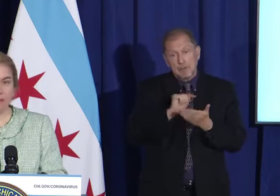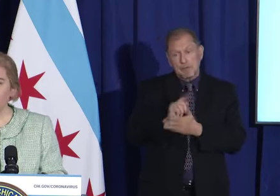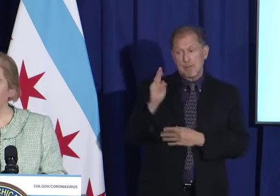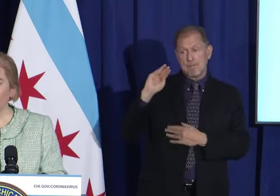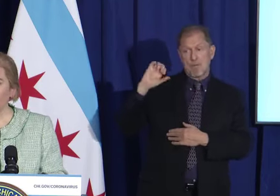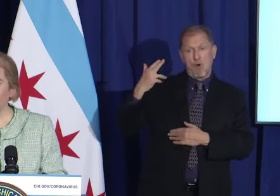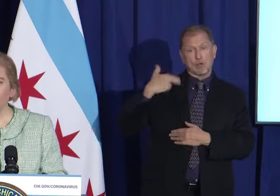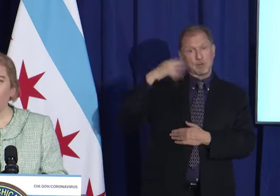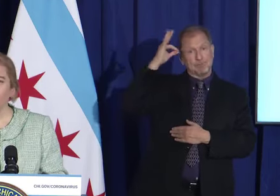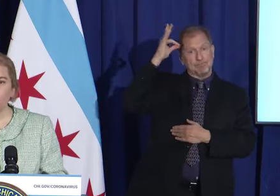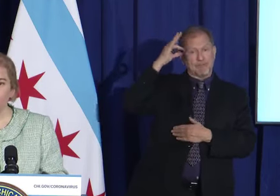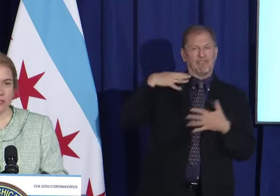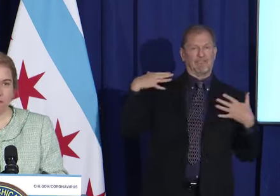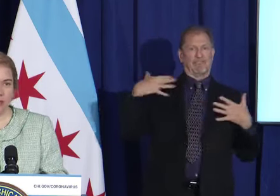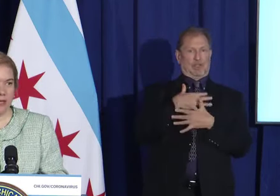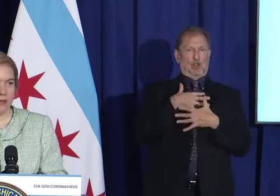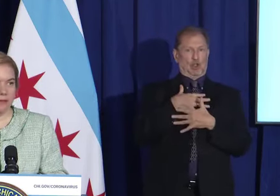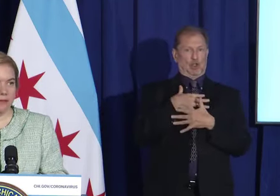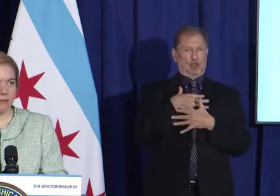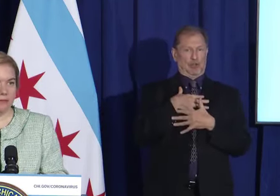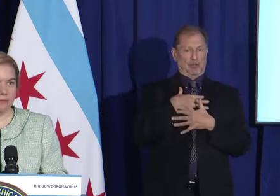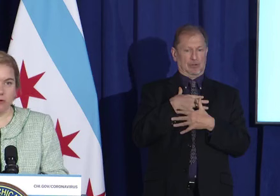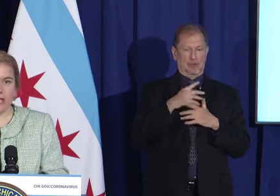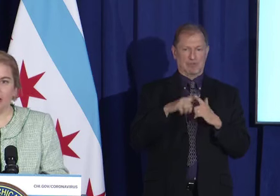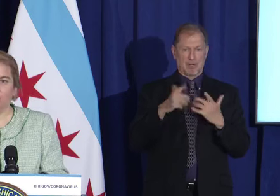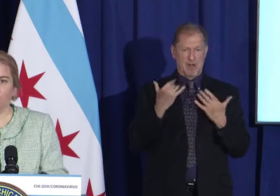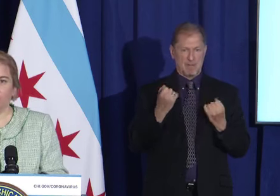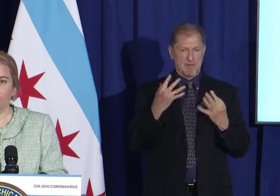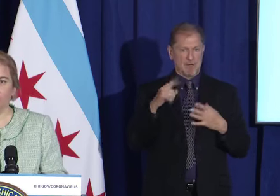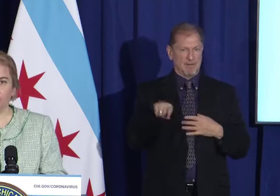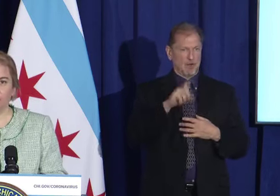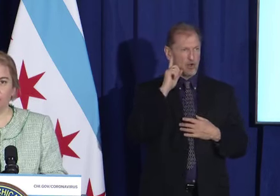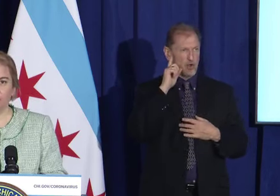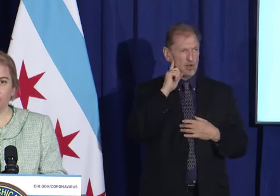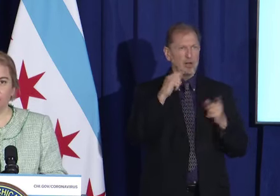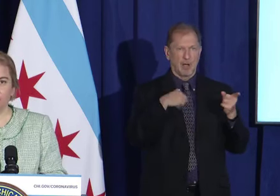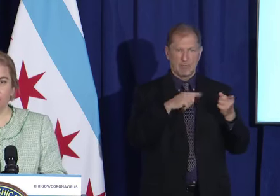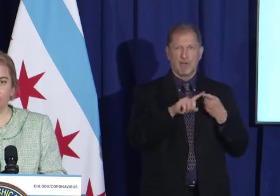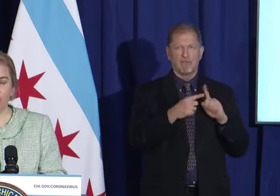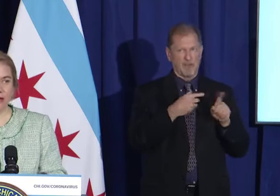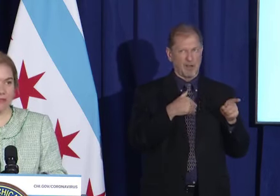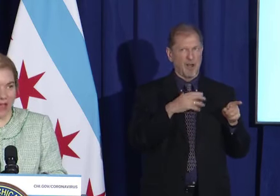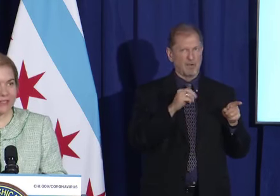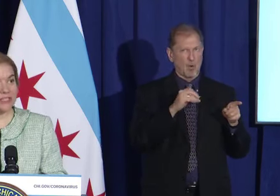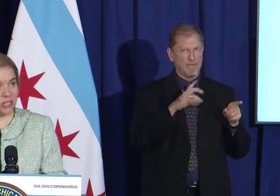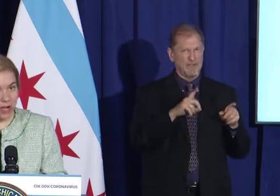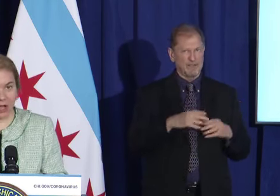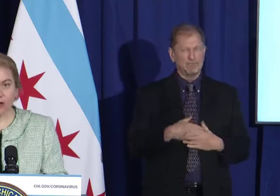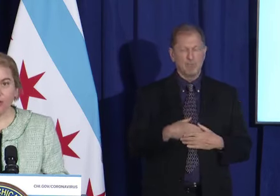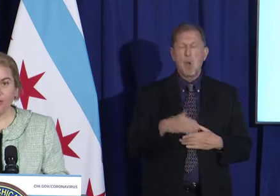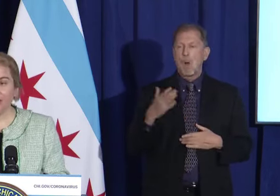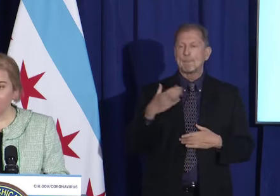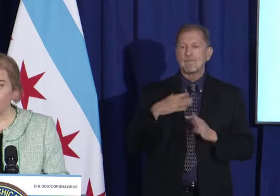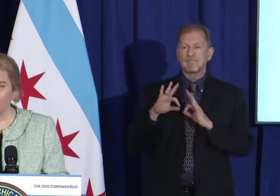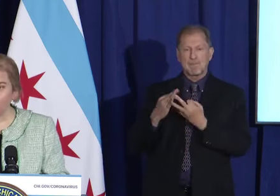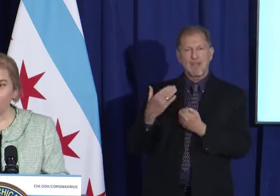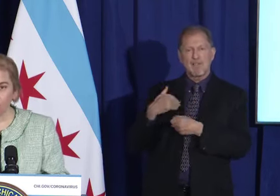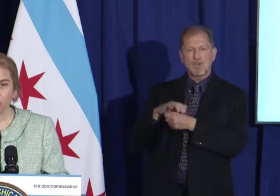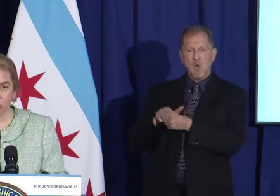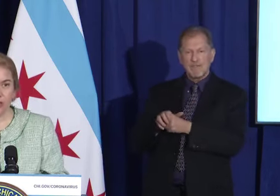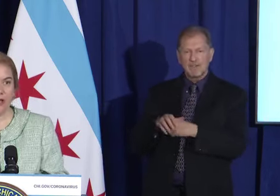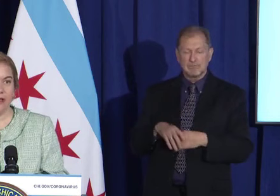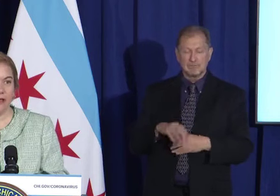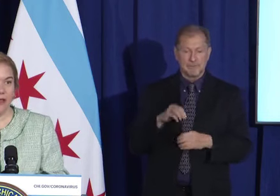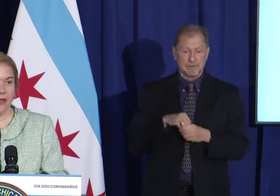At this point, we all know somebody who's had COVID. And in fact, in Chicago, given what our